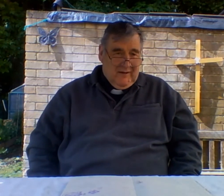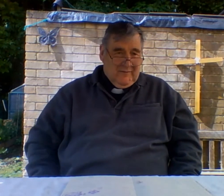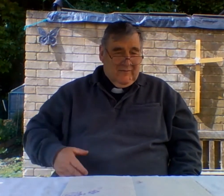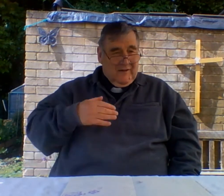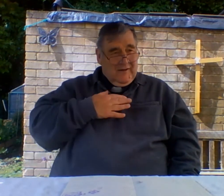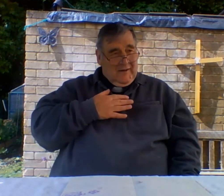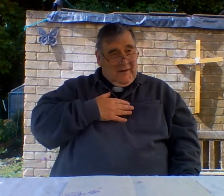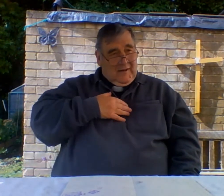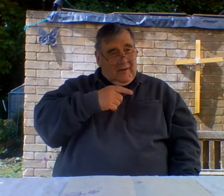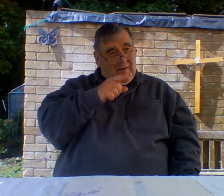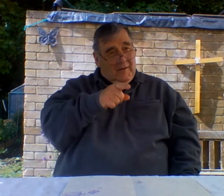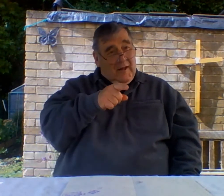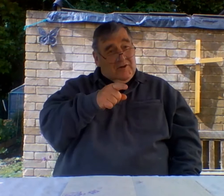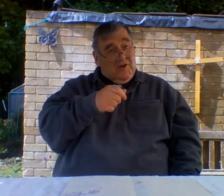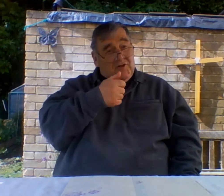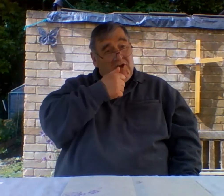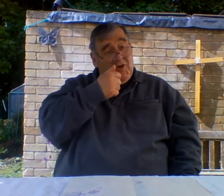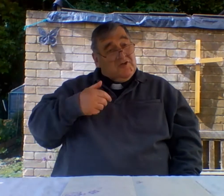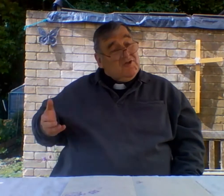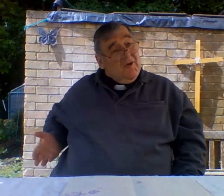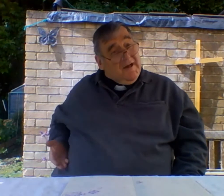I'd you to use the toilet